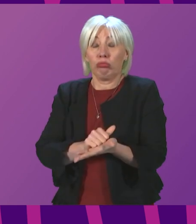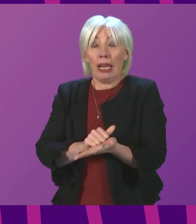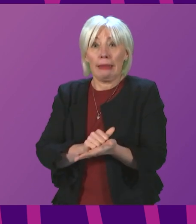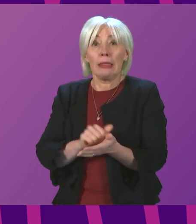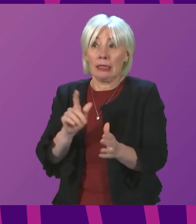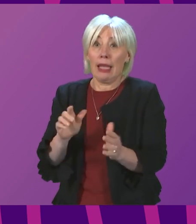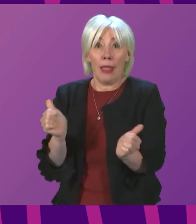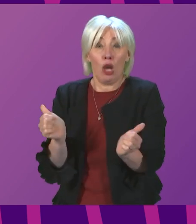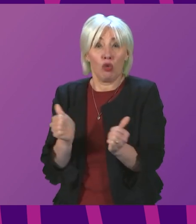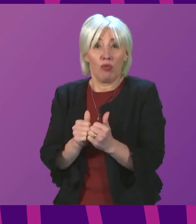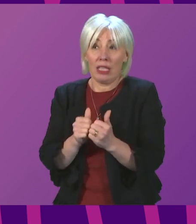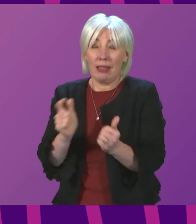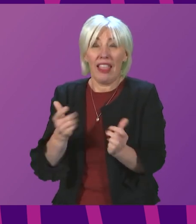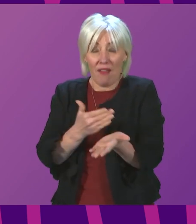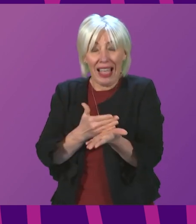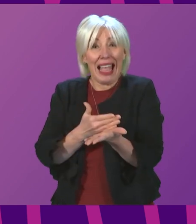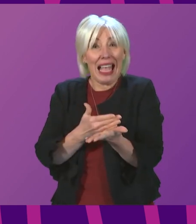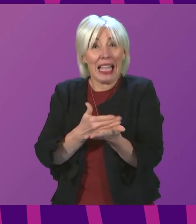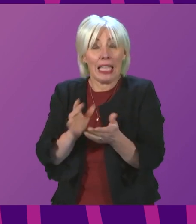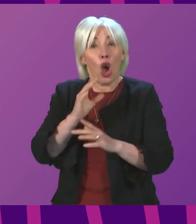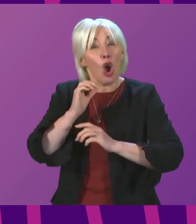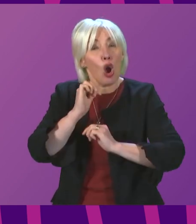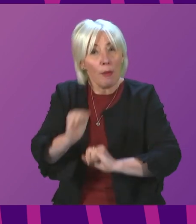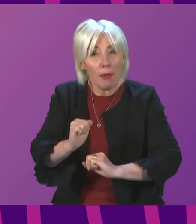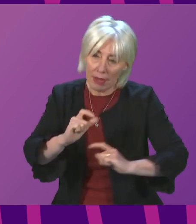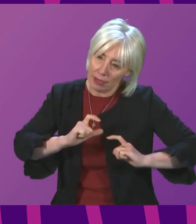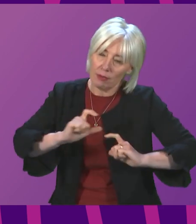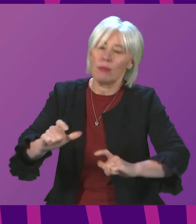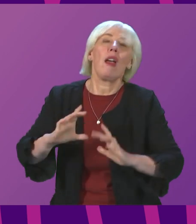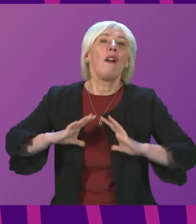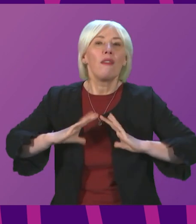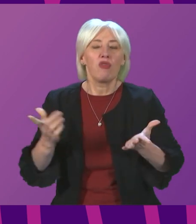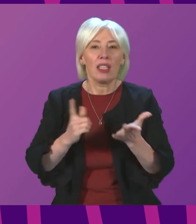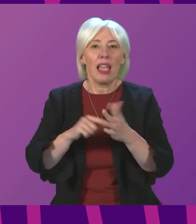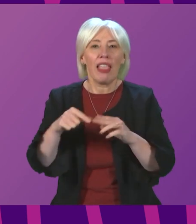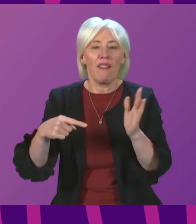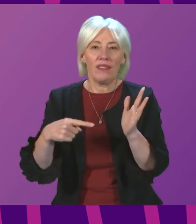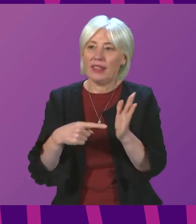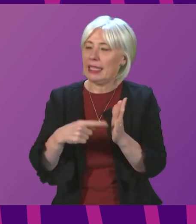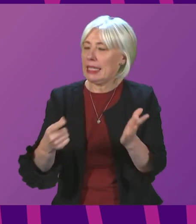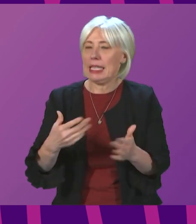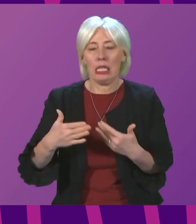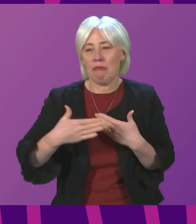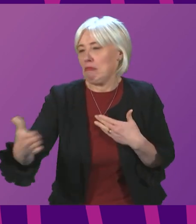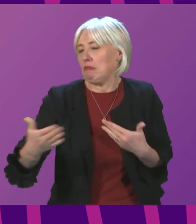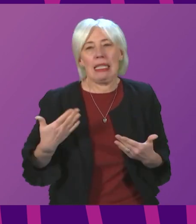replaced actually with a clear commitment to continue with free lateral flow devices for as long as necessary. On the issue of self